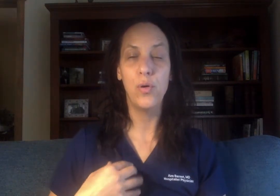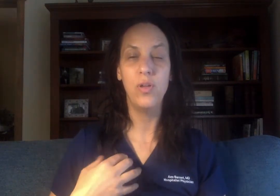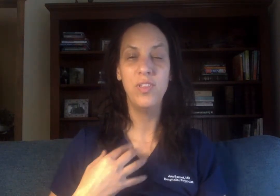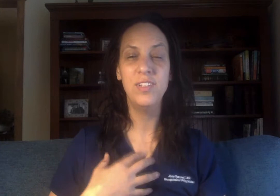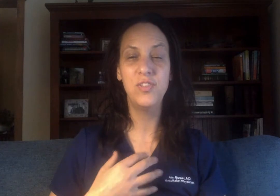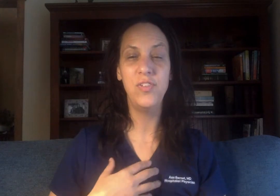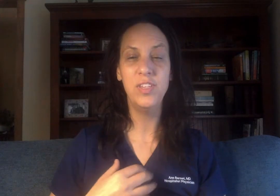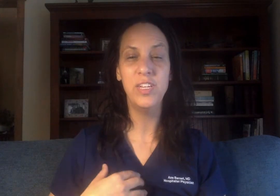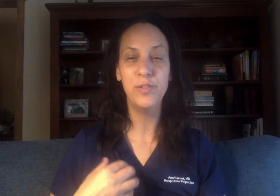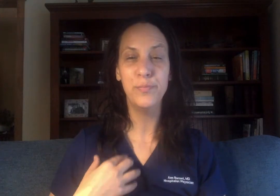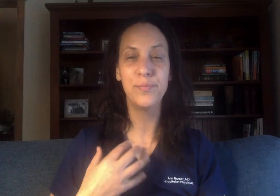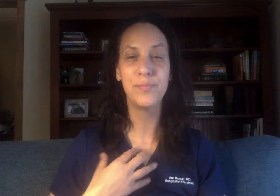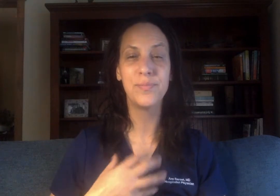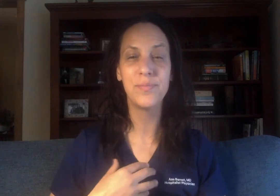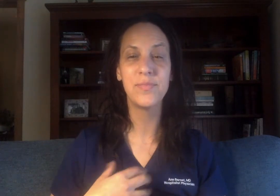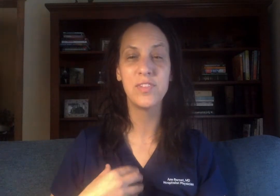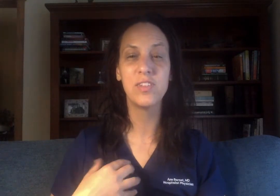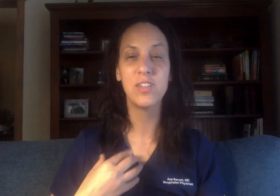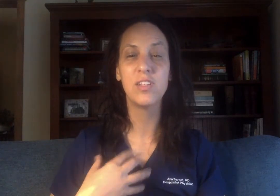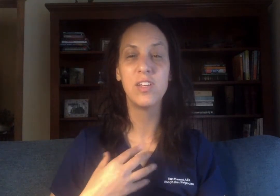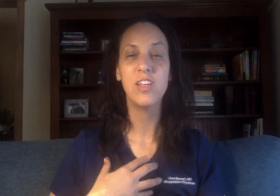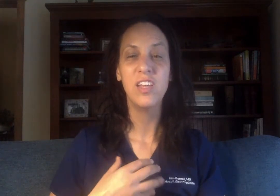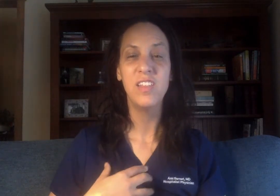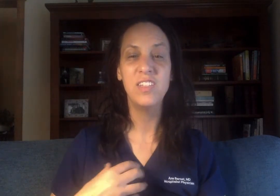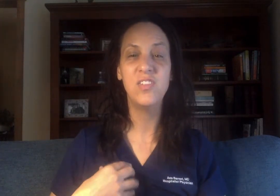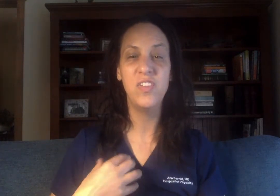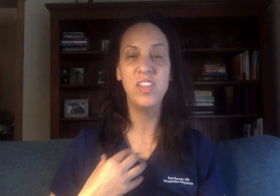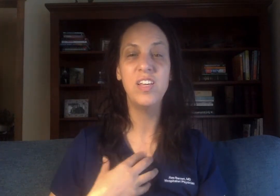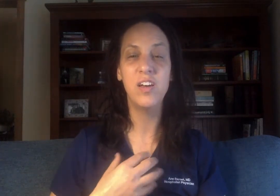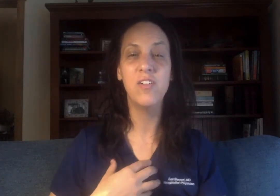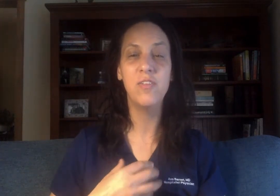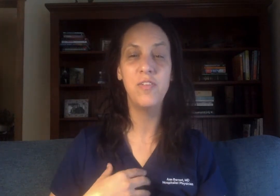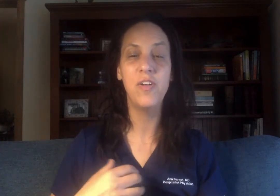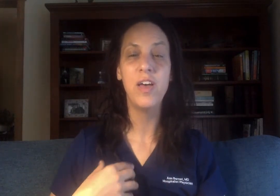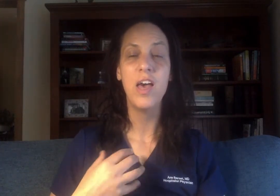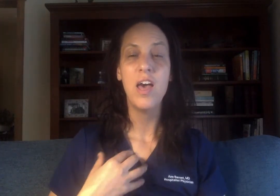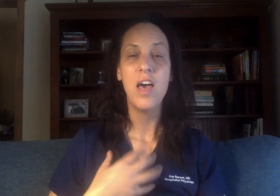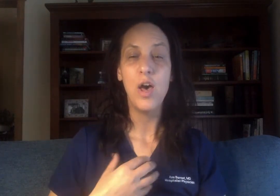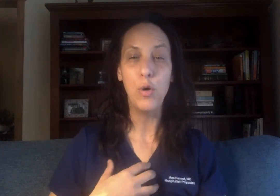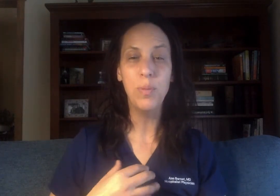This feeling, this feeling of helplessness